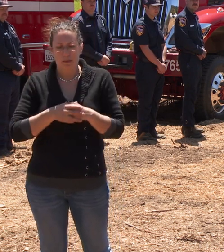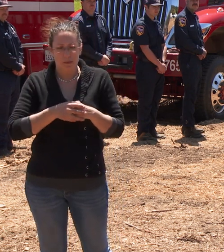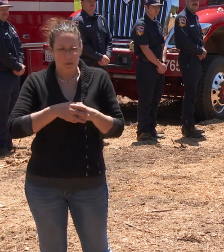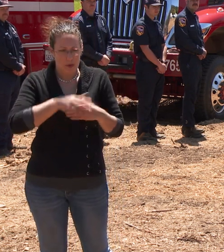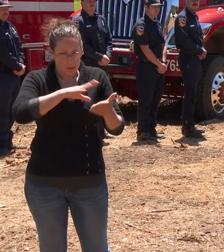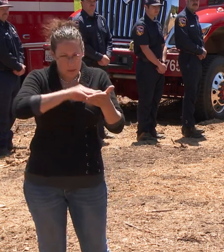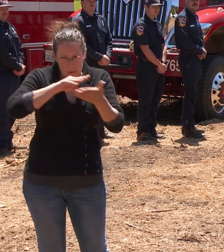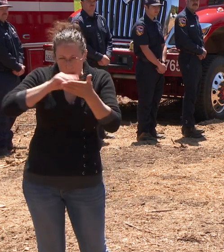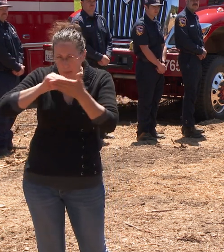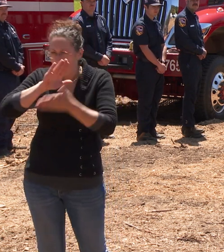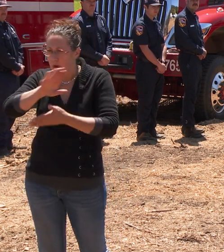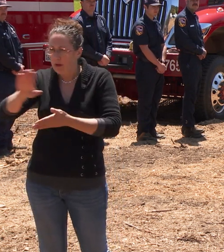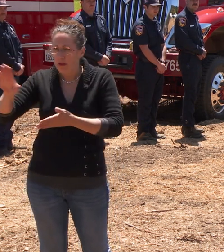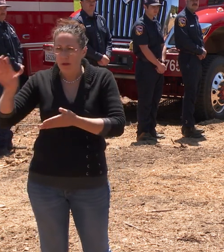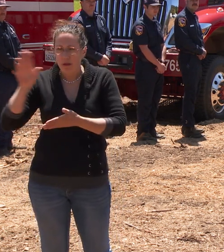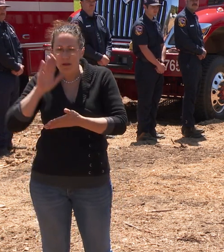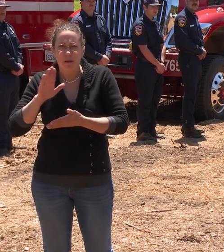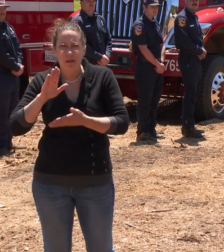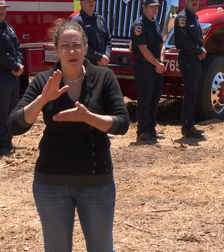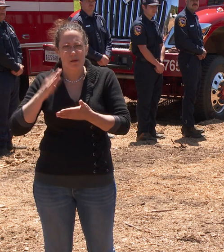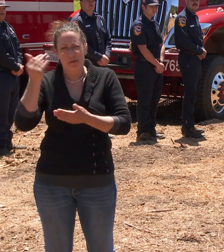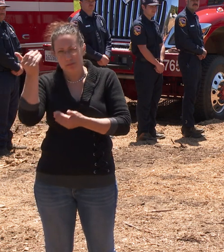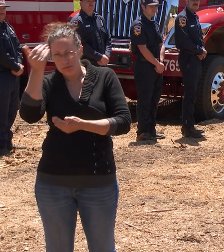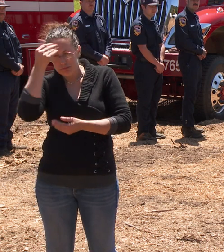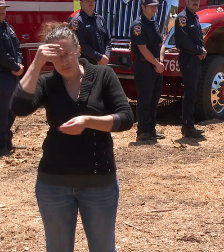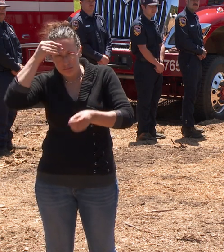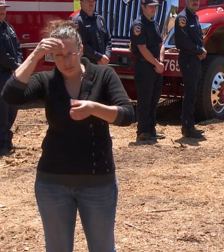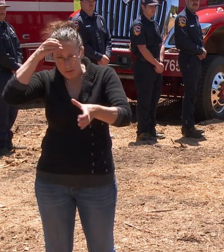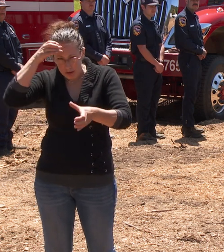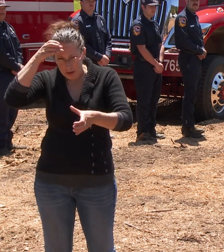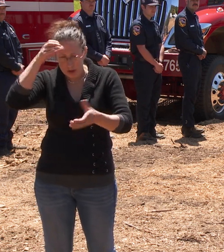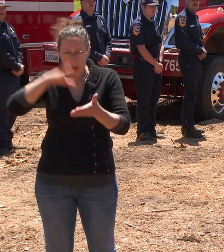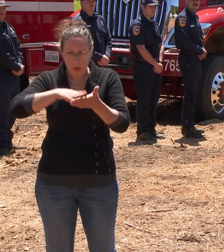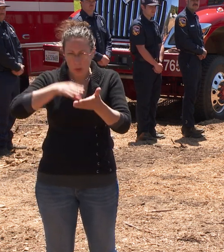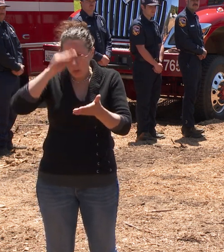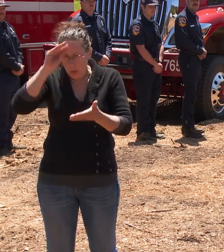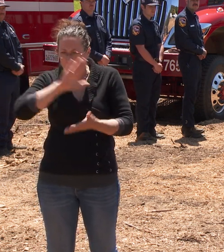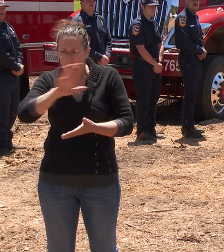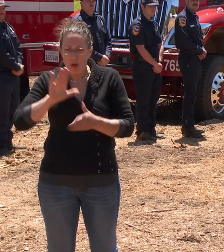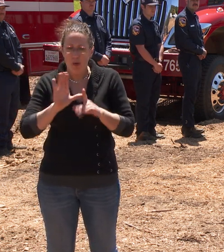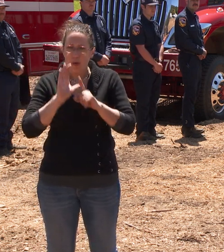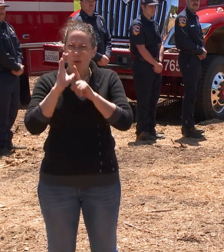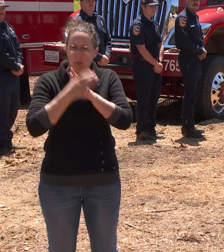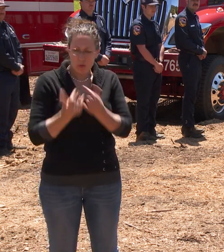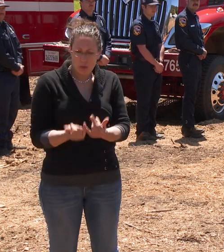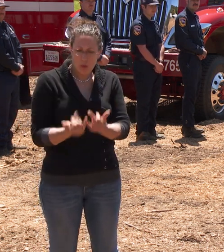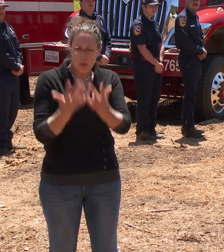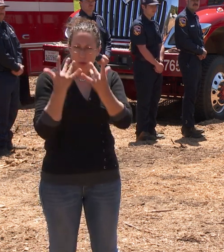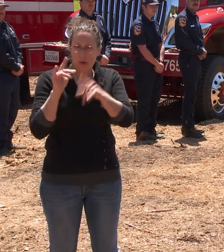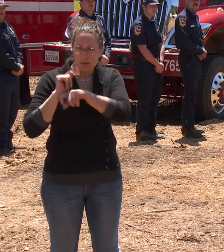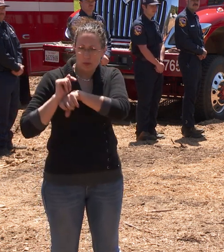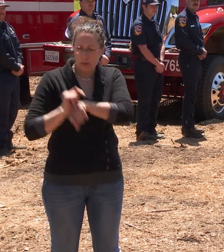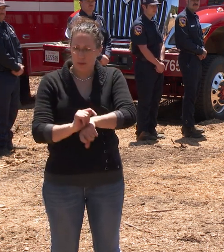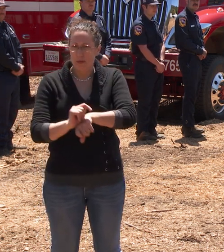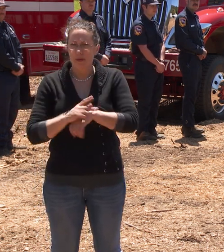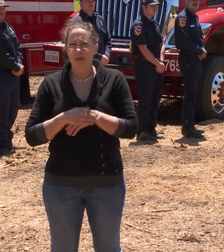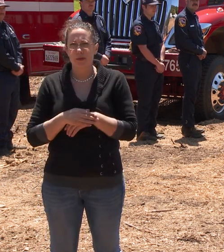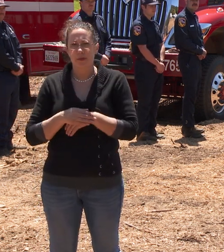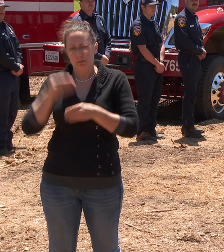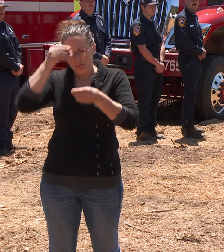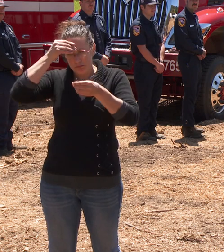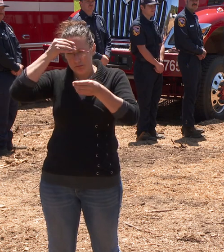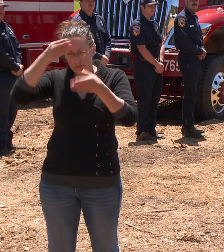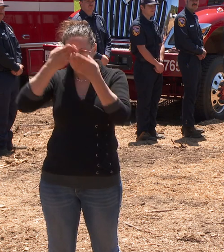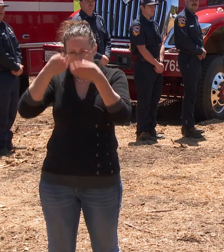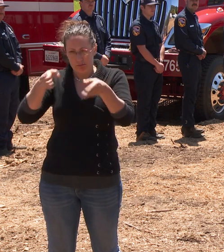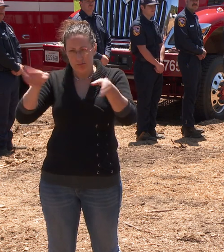traditional ecological knowledge, to learn about cultural burning practices, to expand our own knowledge in